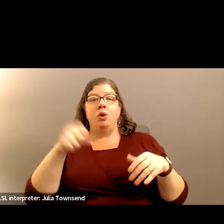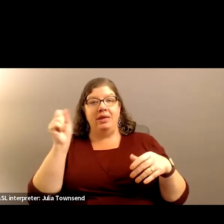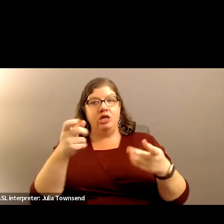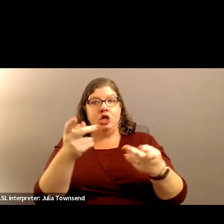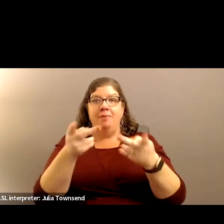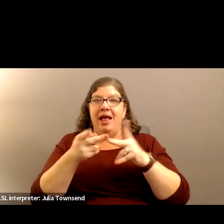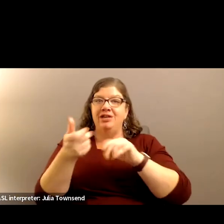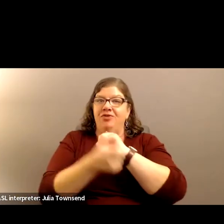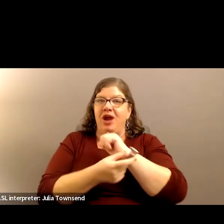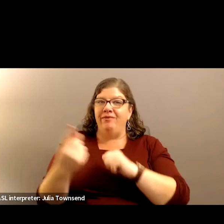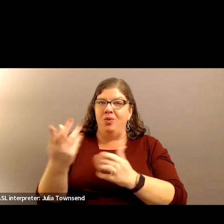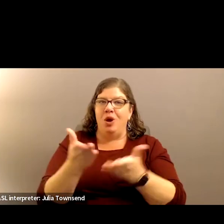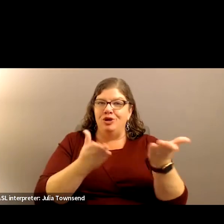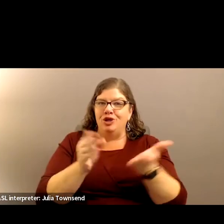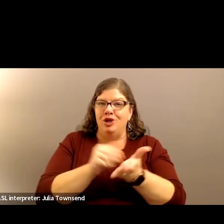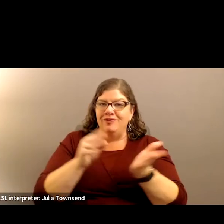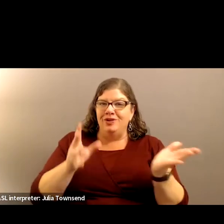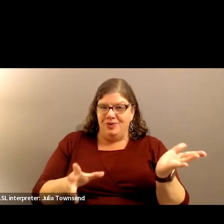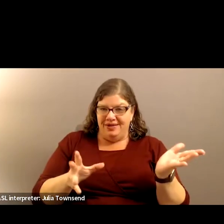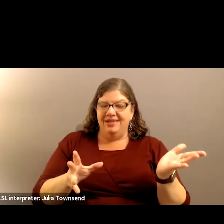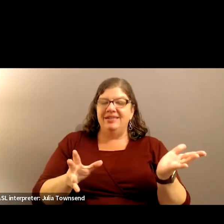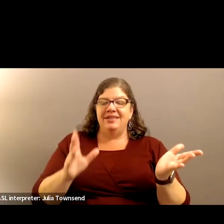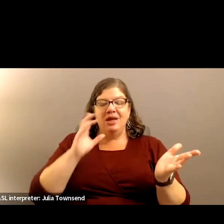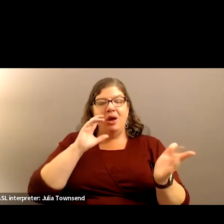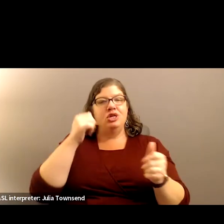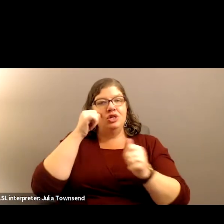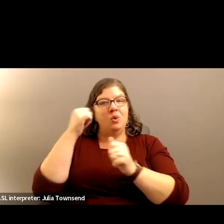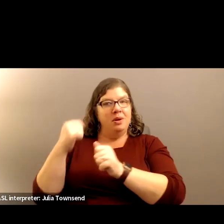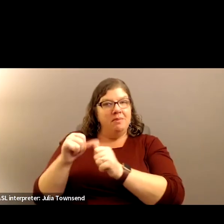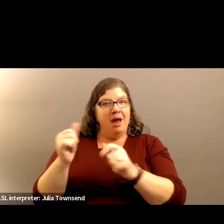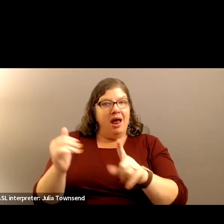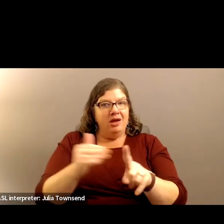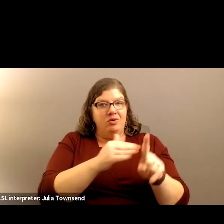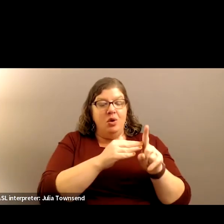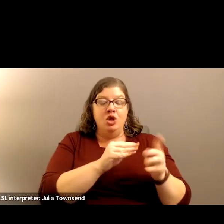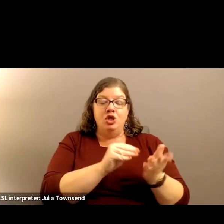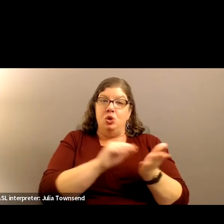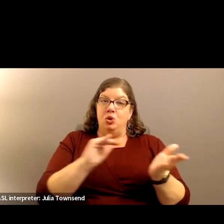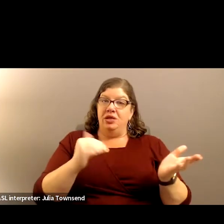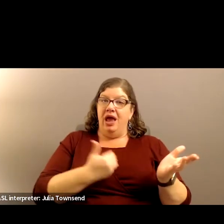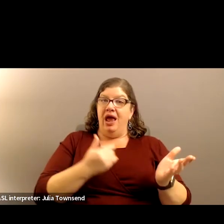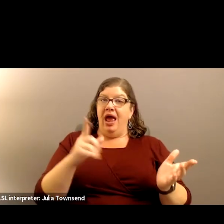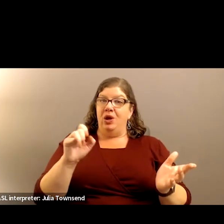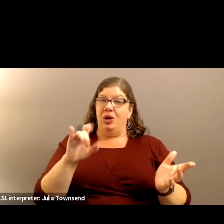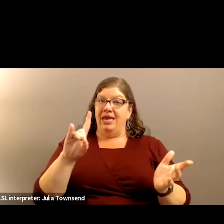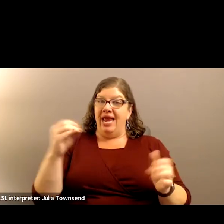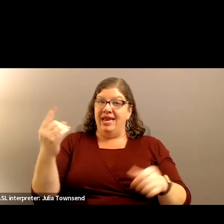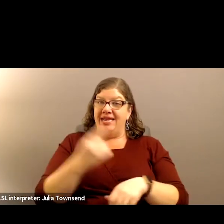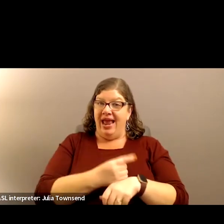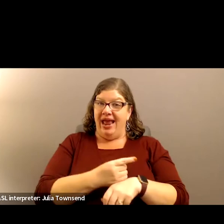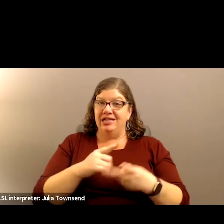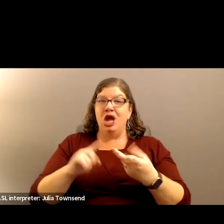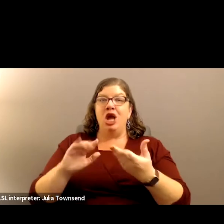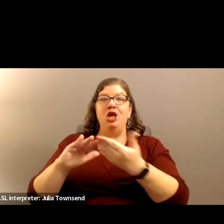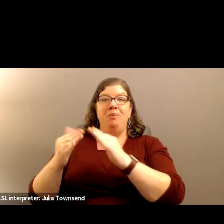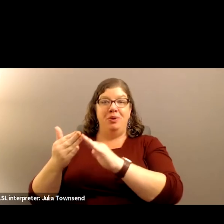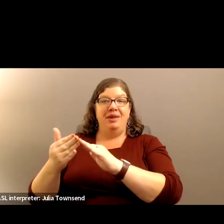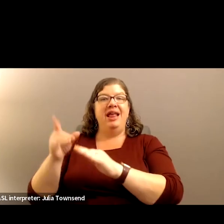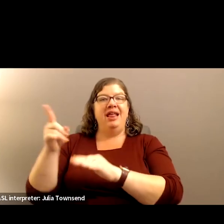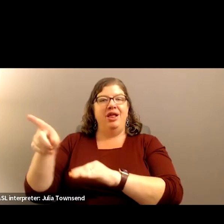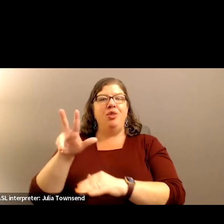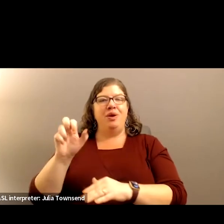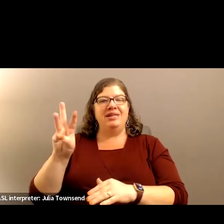place for everyone to serve students. And so again, I remind you all, students with us are 180 days and they're with community 365.